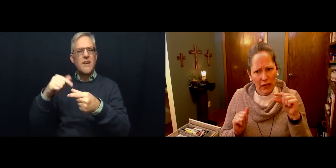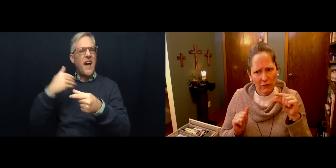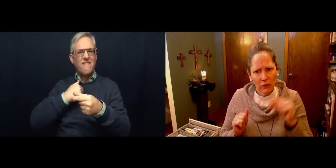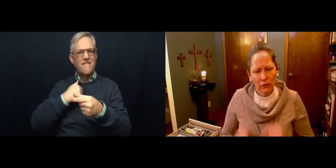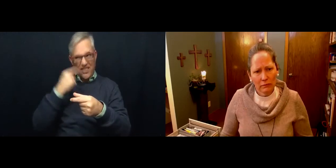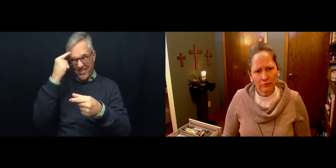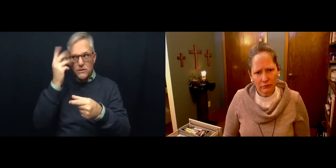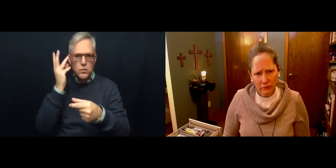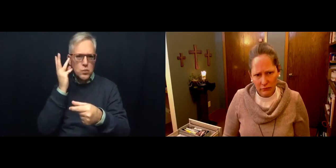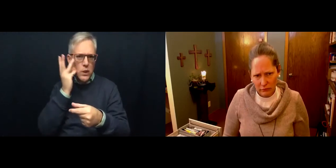wafer.